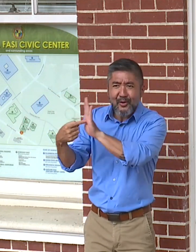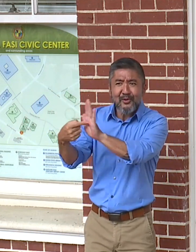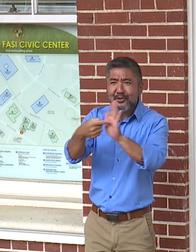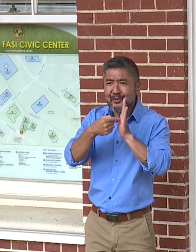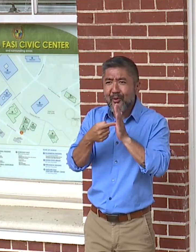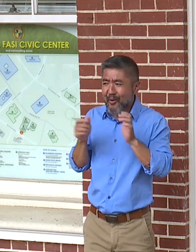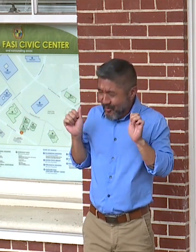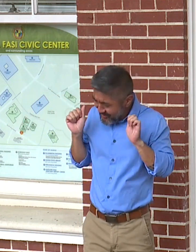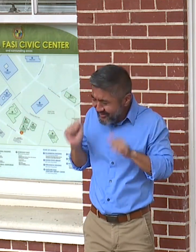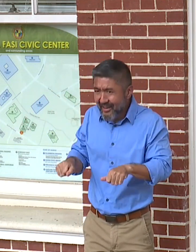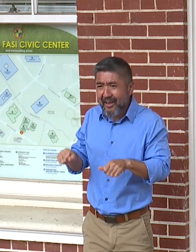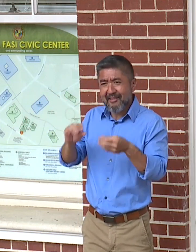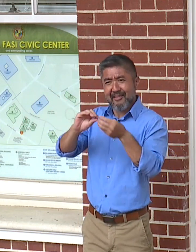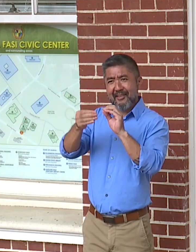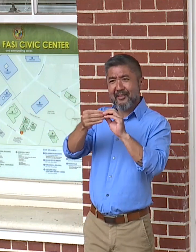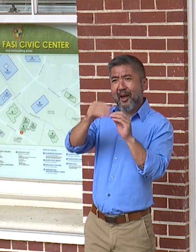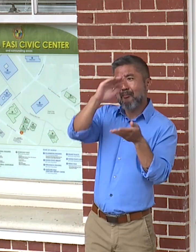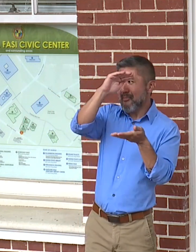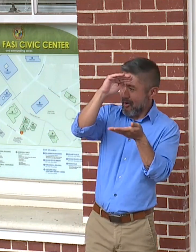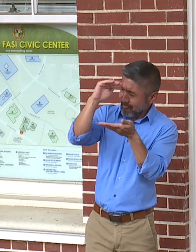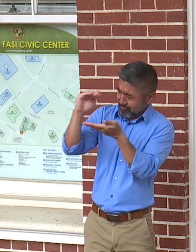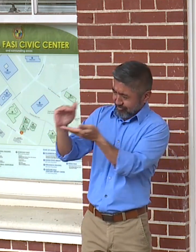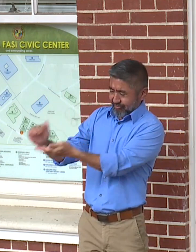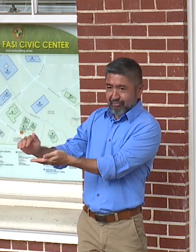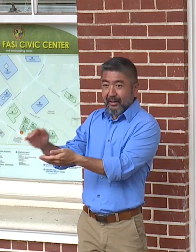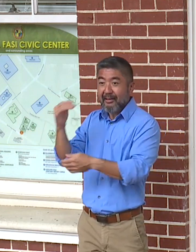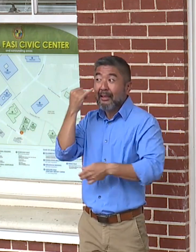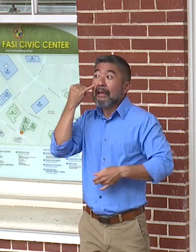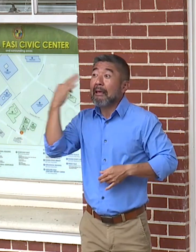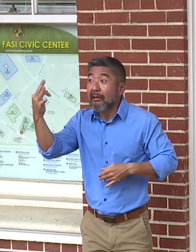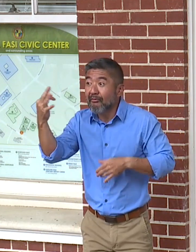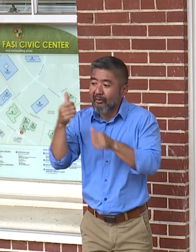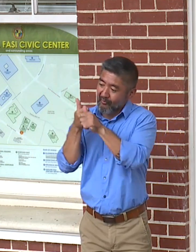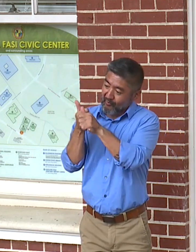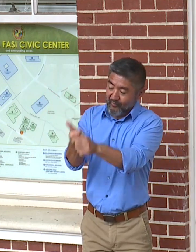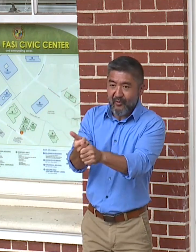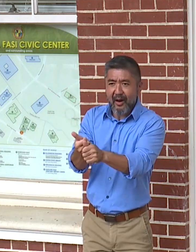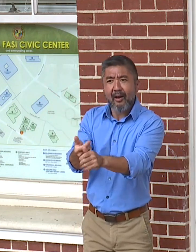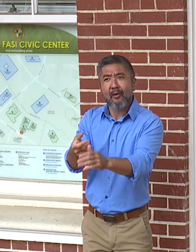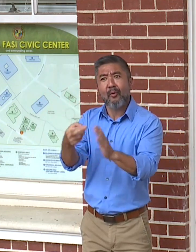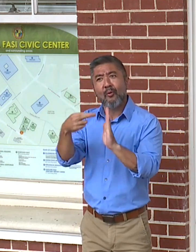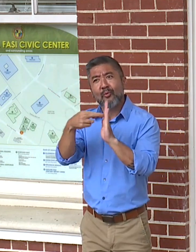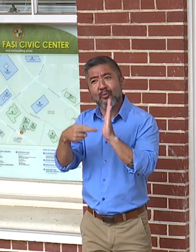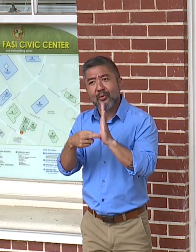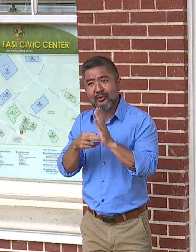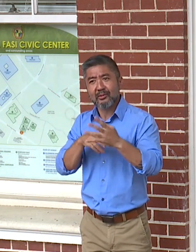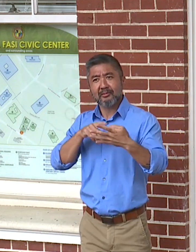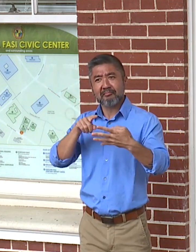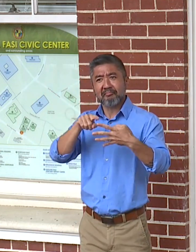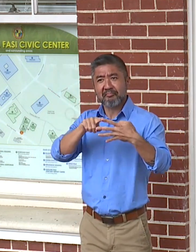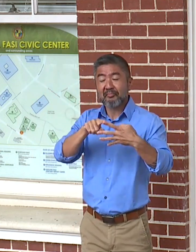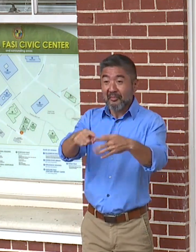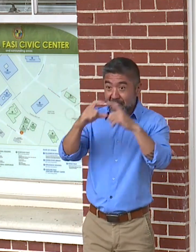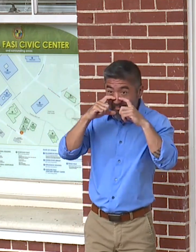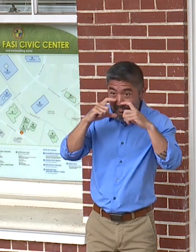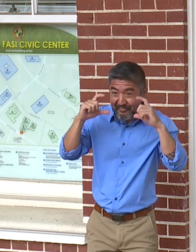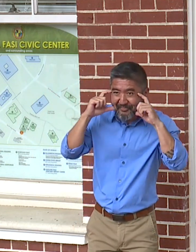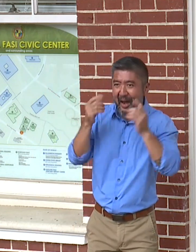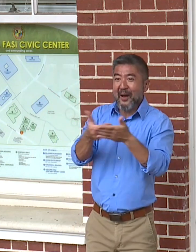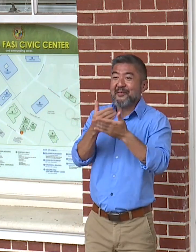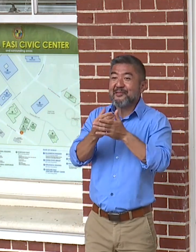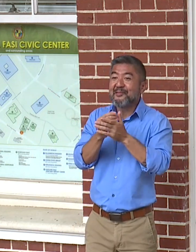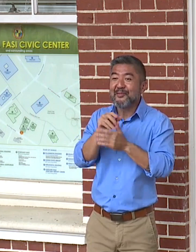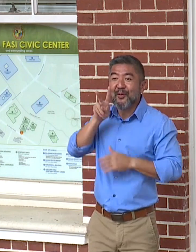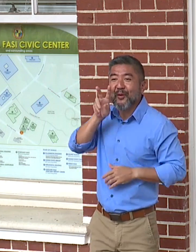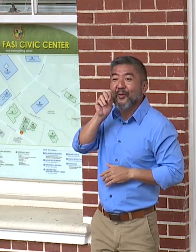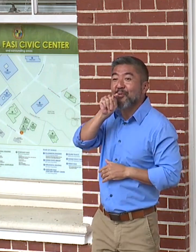by just practicing all the requirements, which are wearing your face covering, I got a new one, voting. Vote, vote, vote,